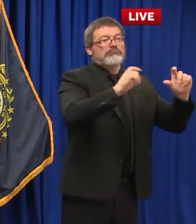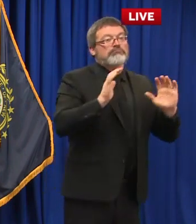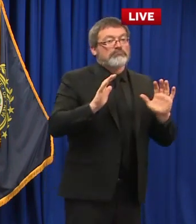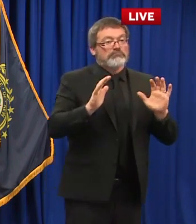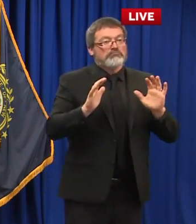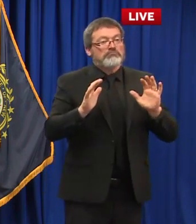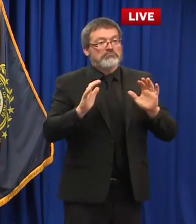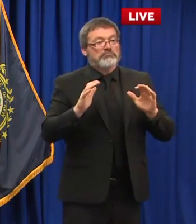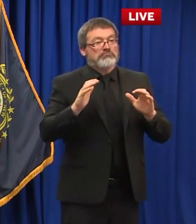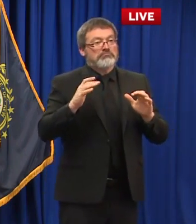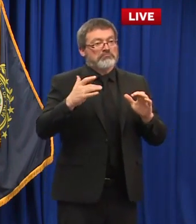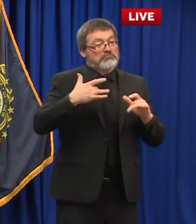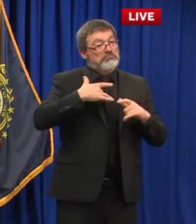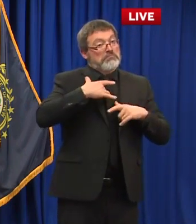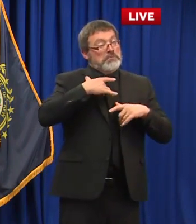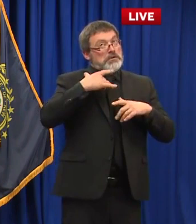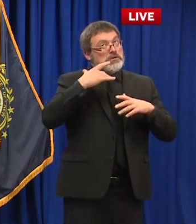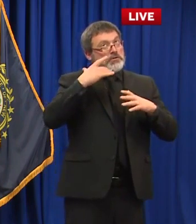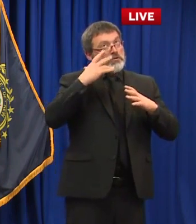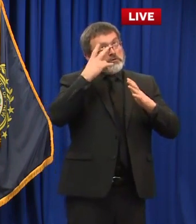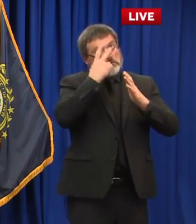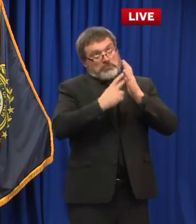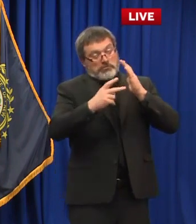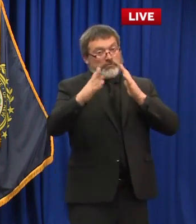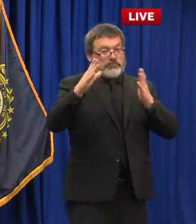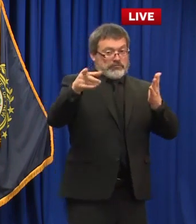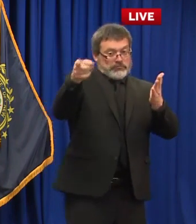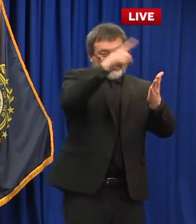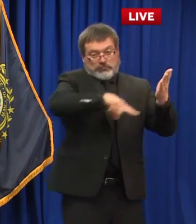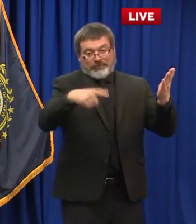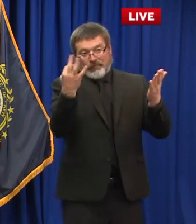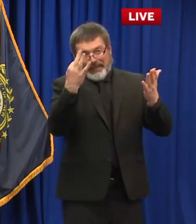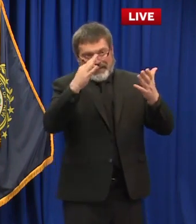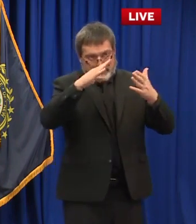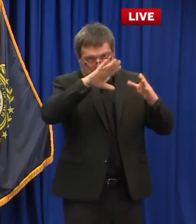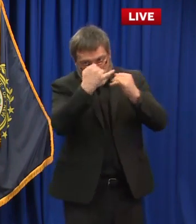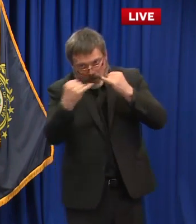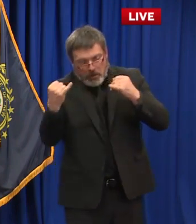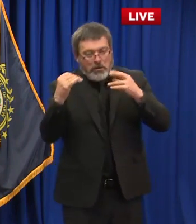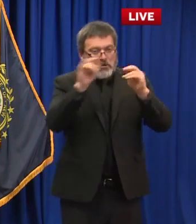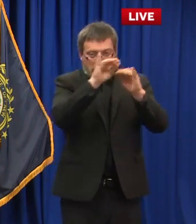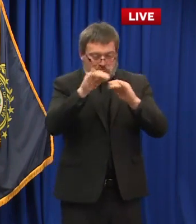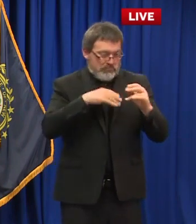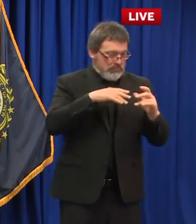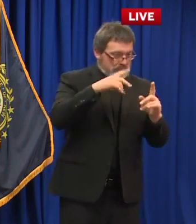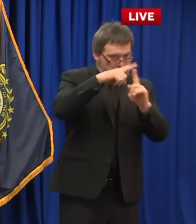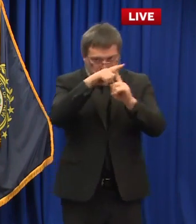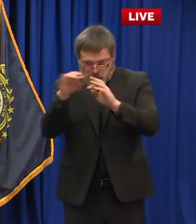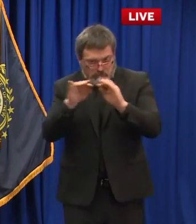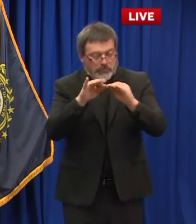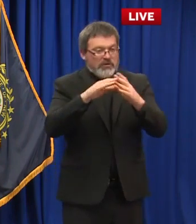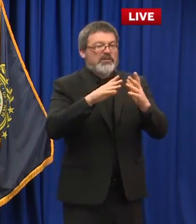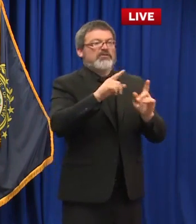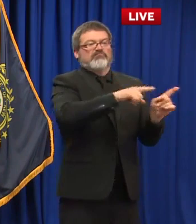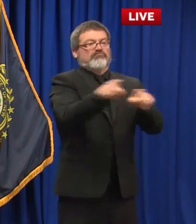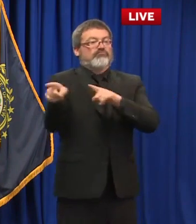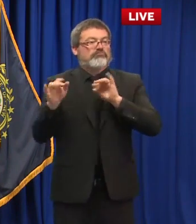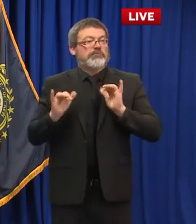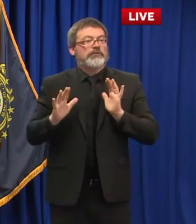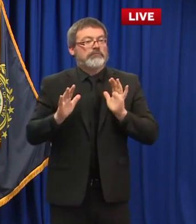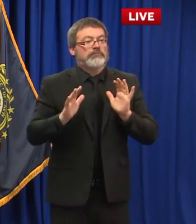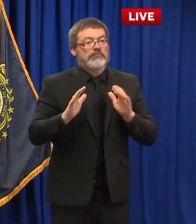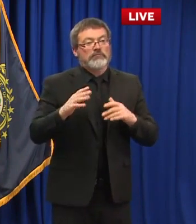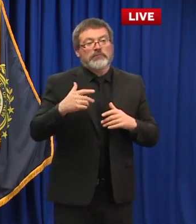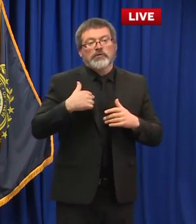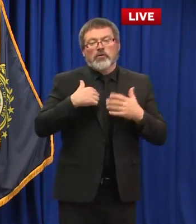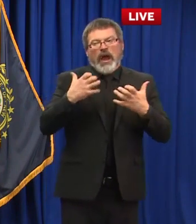one week from today, we think that we can we can meet those deadlines. So a very exciting program and just want to thank Gopher for making it all happen.